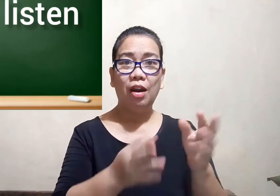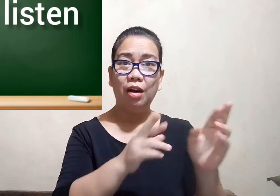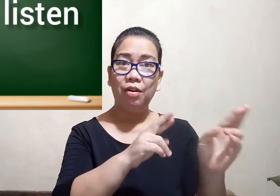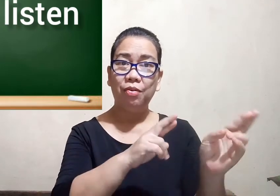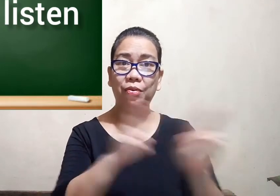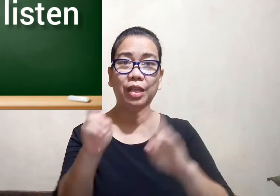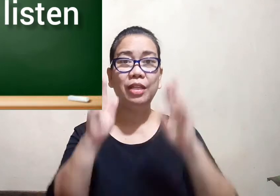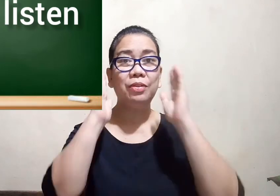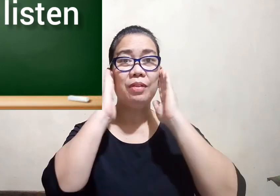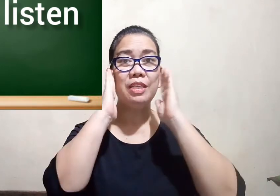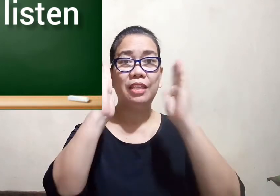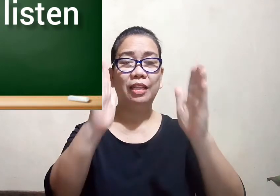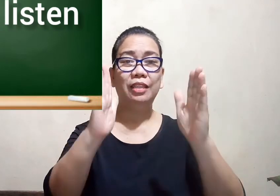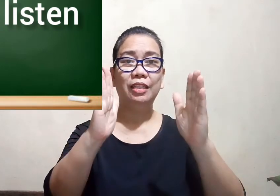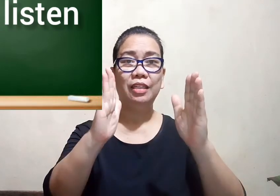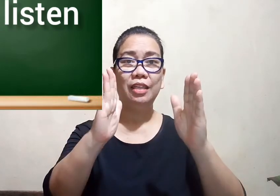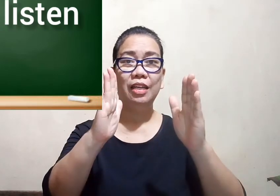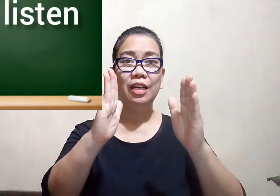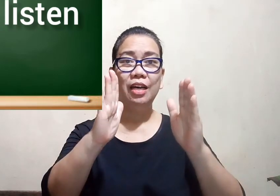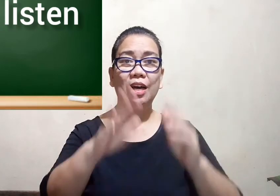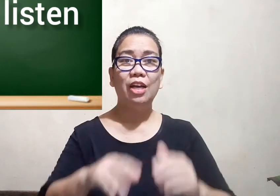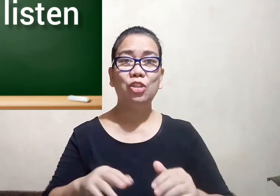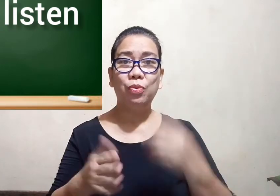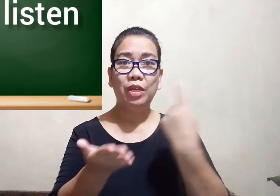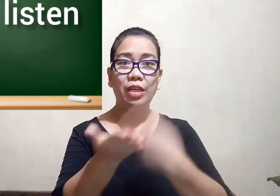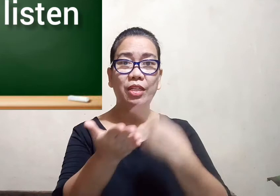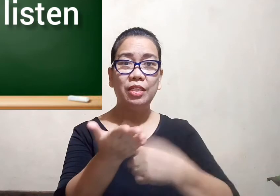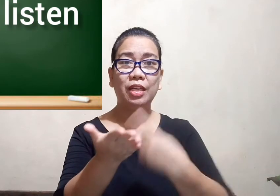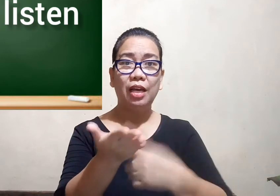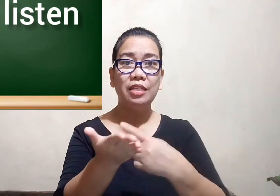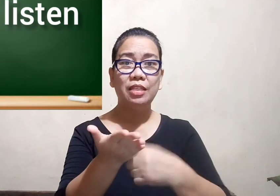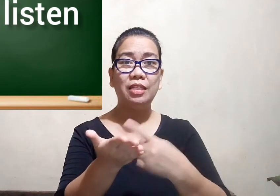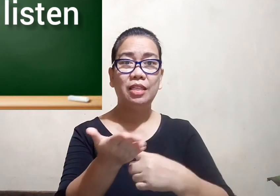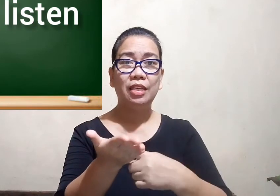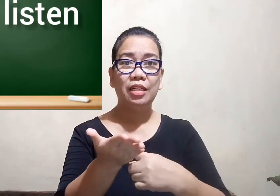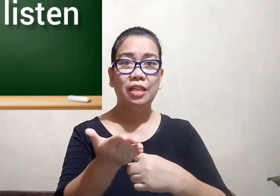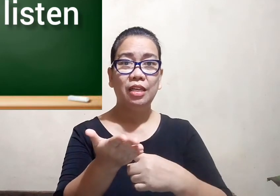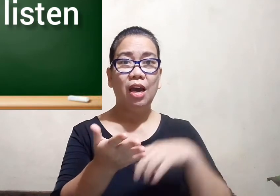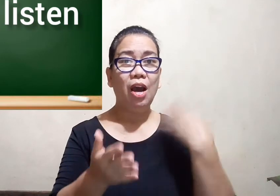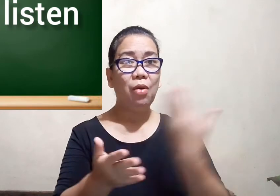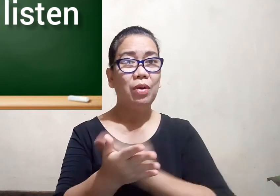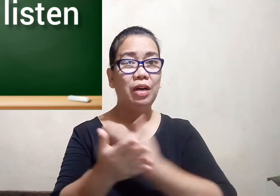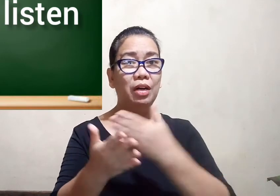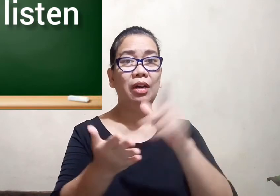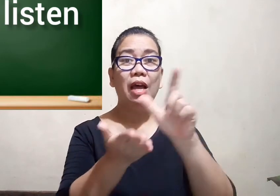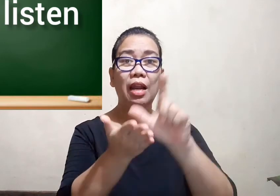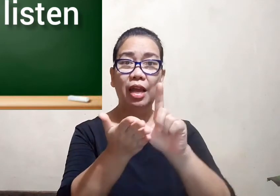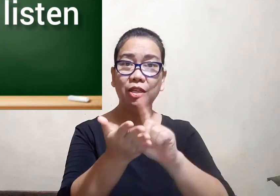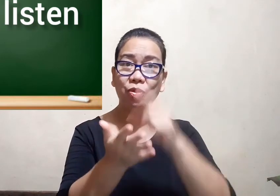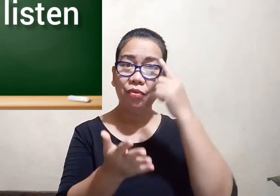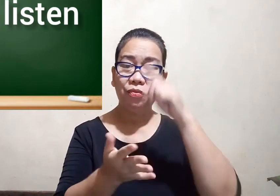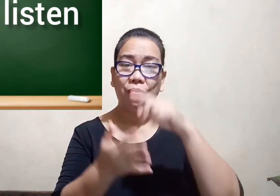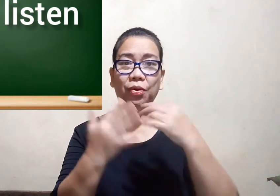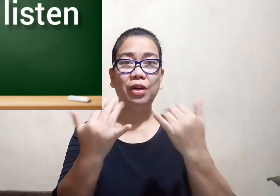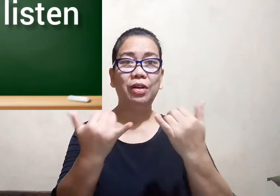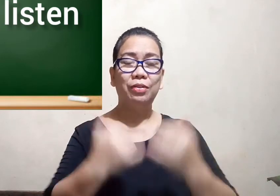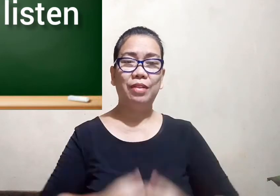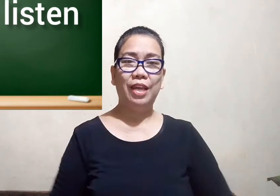ready to listen as we discuss our lesson for today.